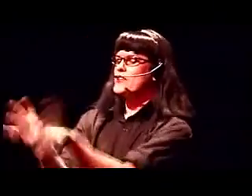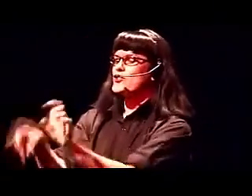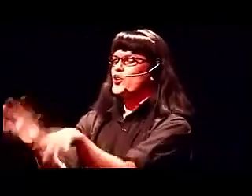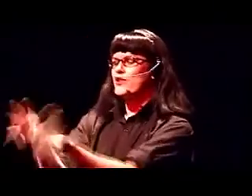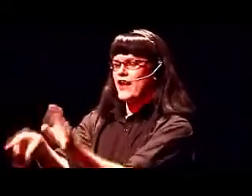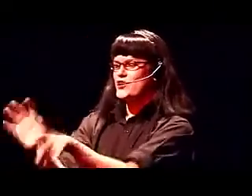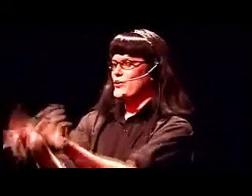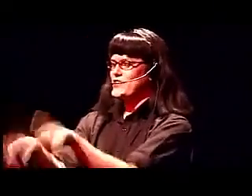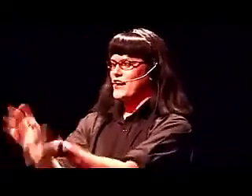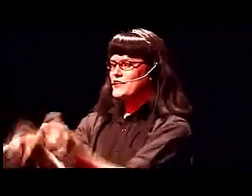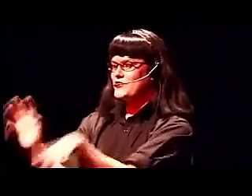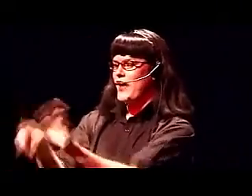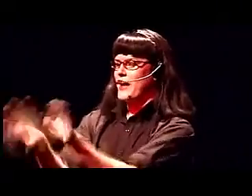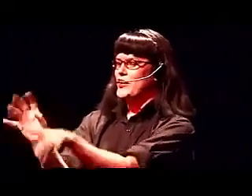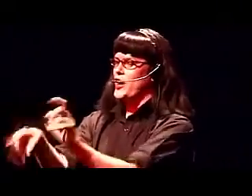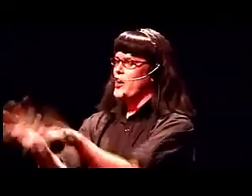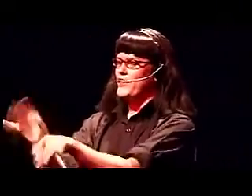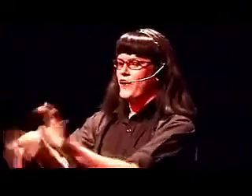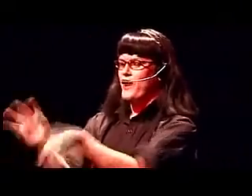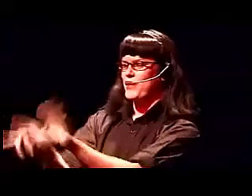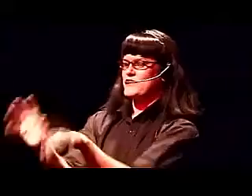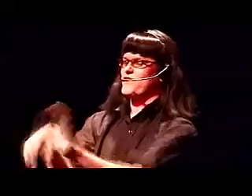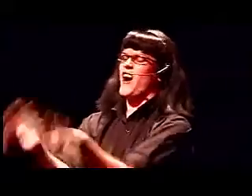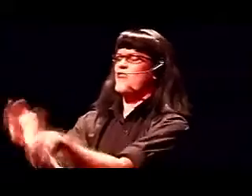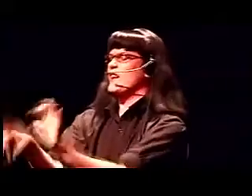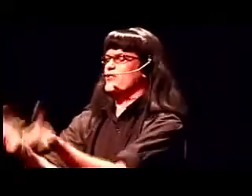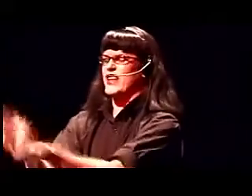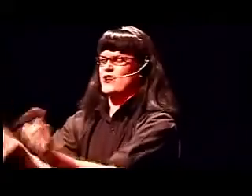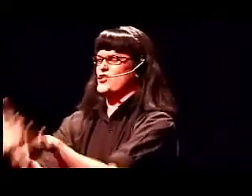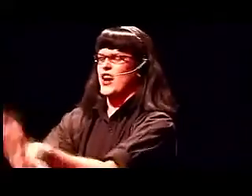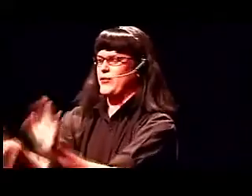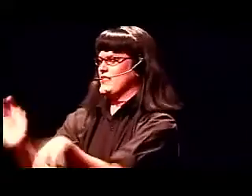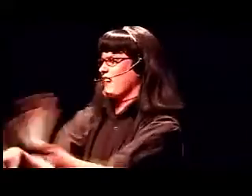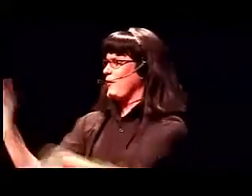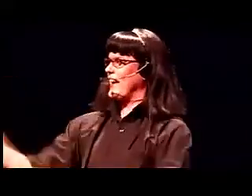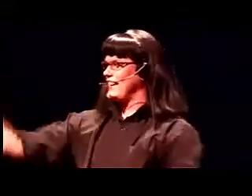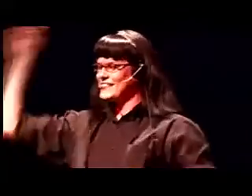Mr. Nguyen, they do and it does. 89.95 plus five bucks for the extra suck bits. Let's go ahead.